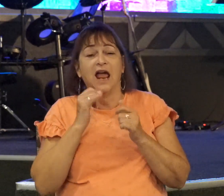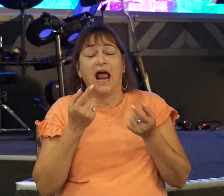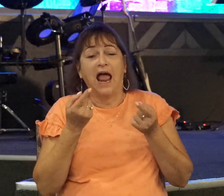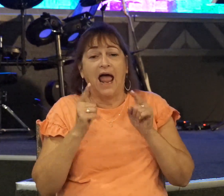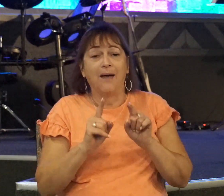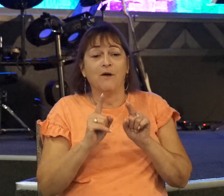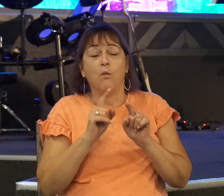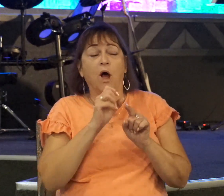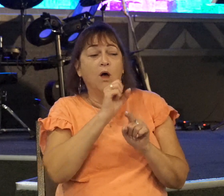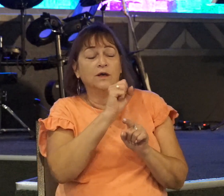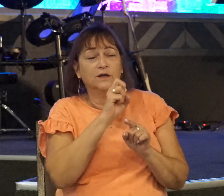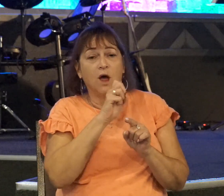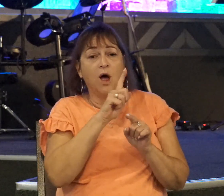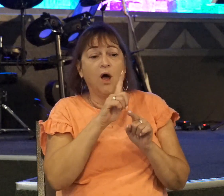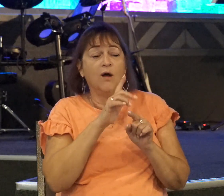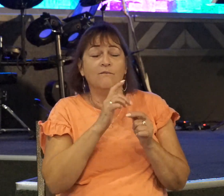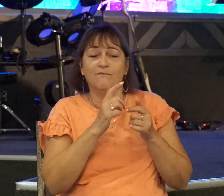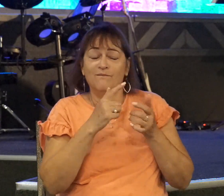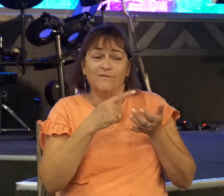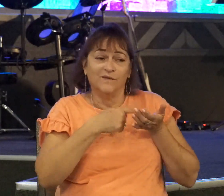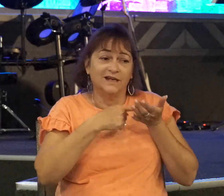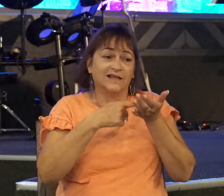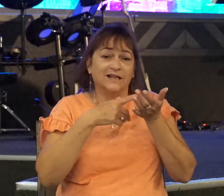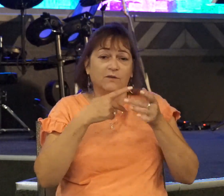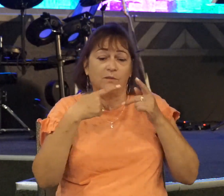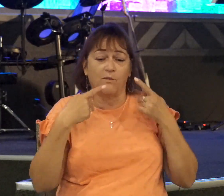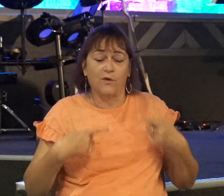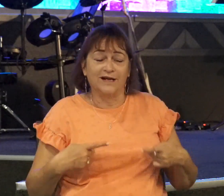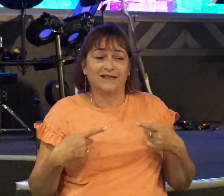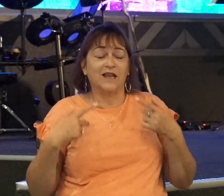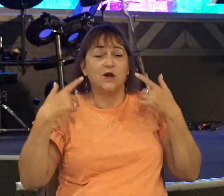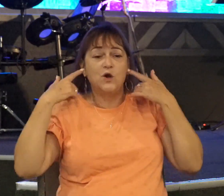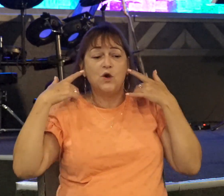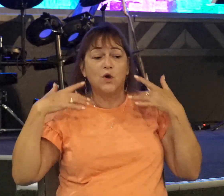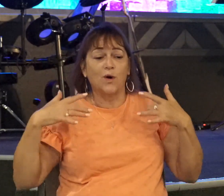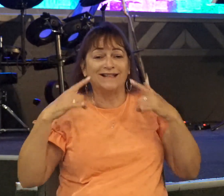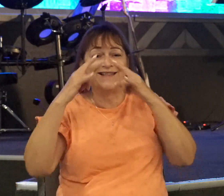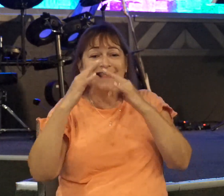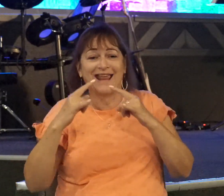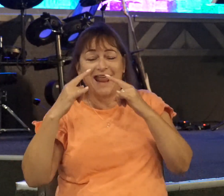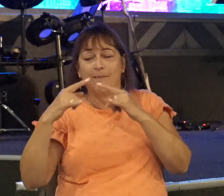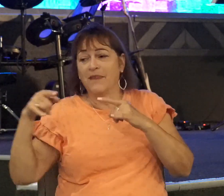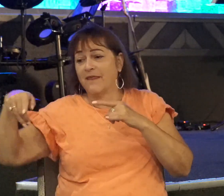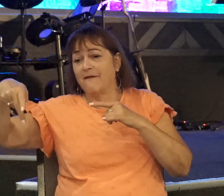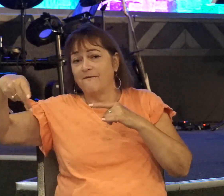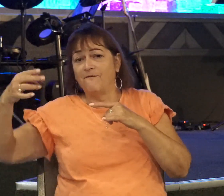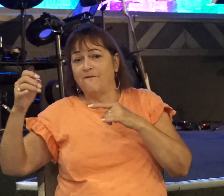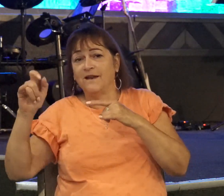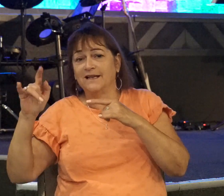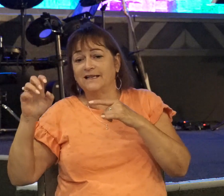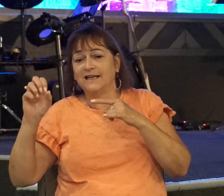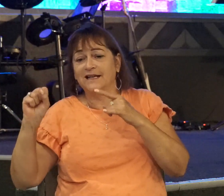talked to the priest, that the noise which was in the camp of the Philistines continued to increase.